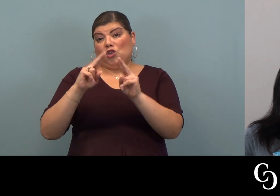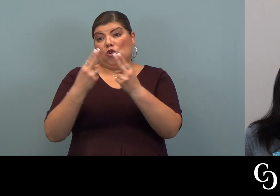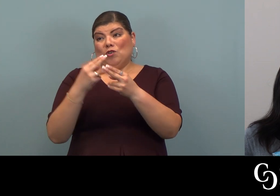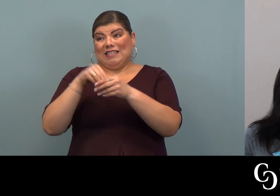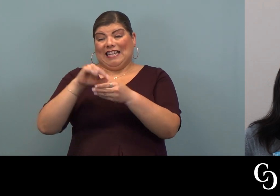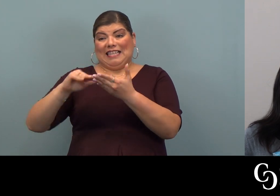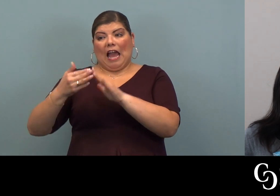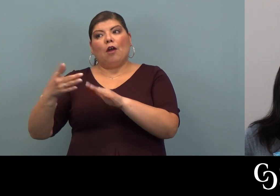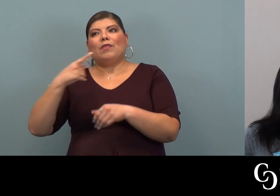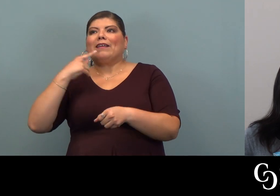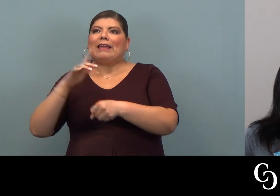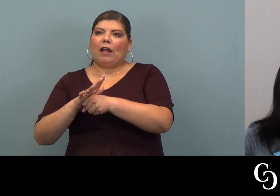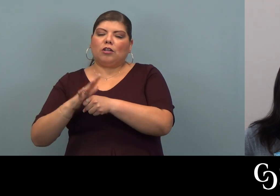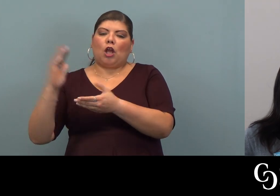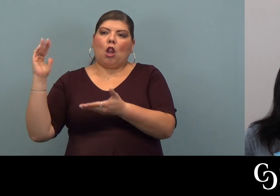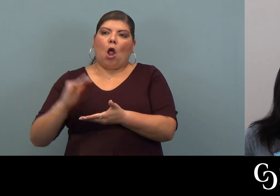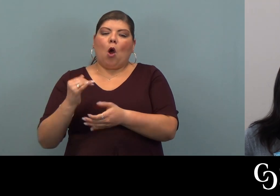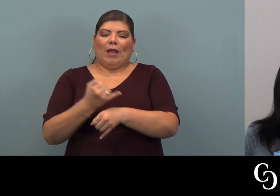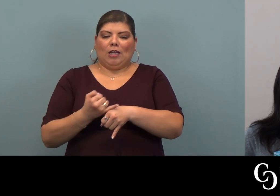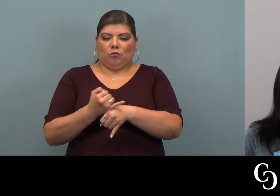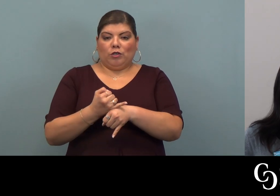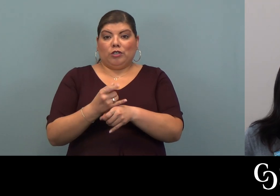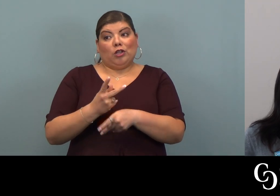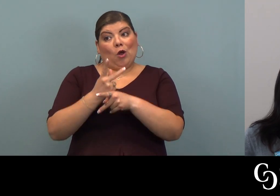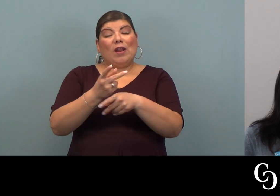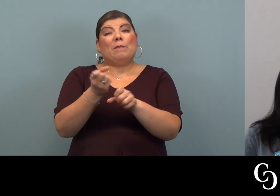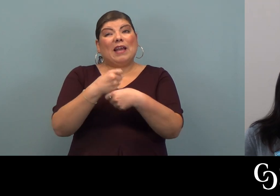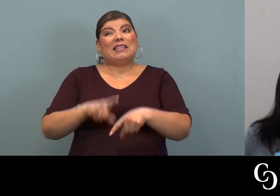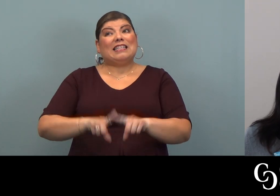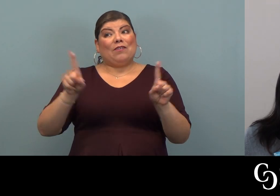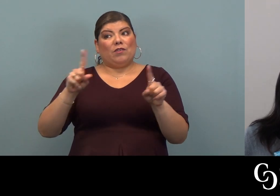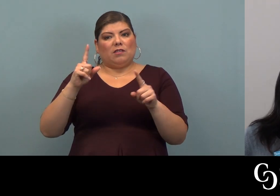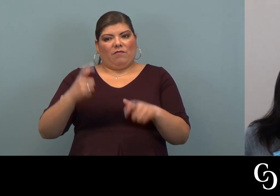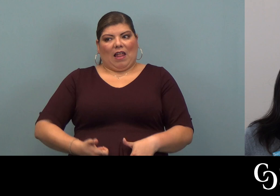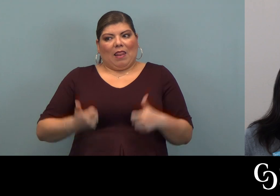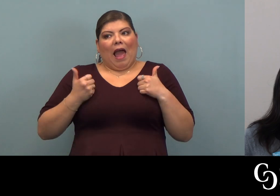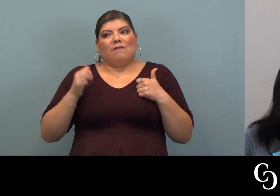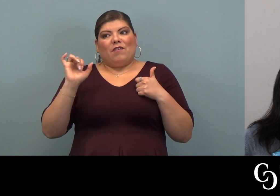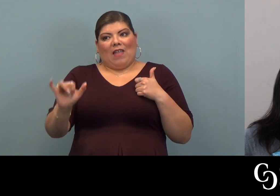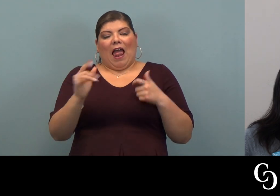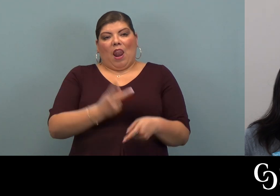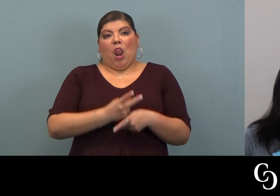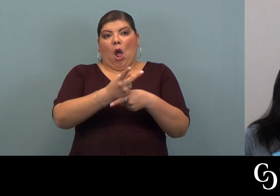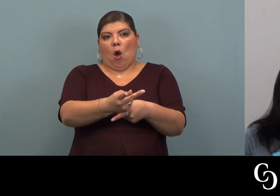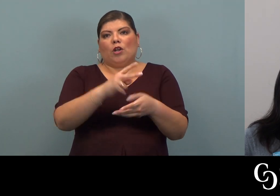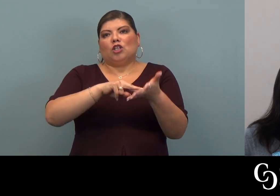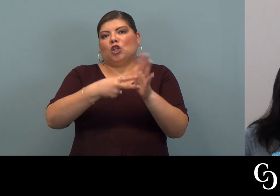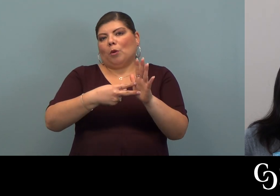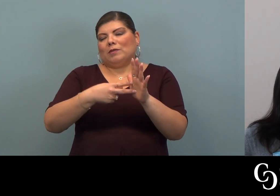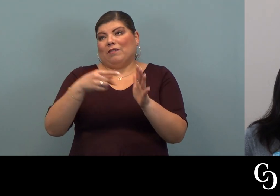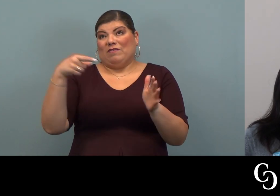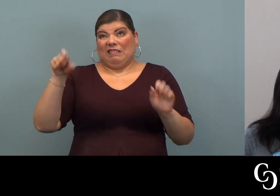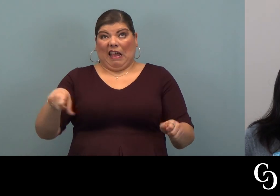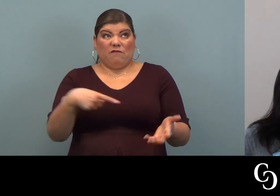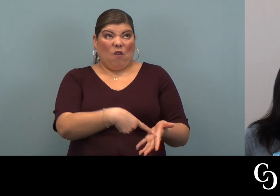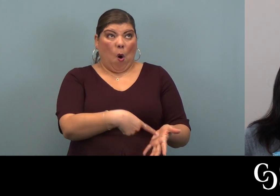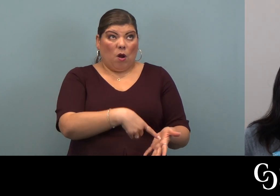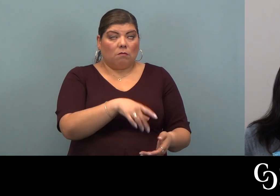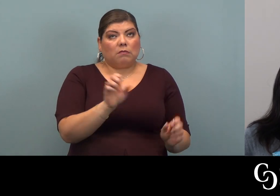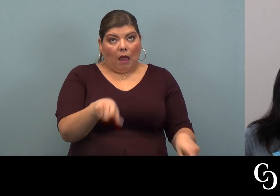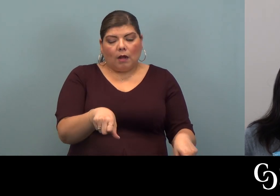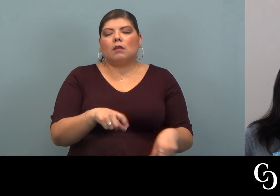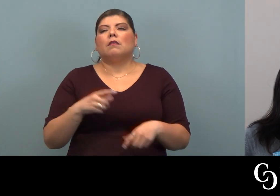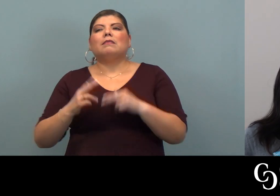not only are they guaranteed a low interest, which makes a big difference over the life of the loan in terms of affordability.